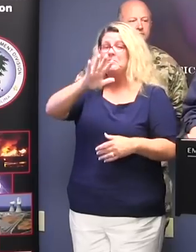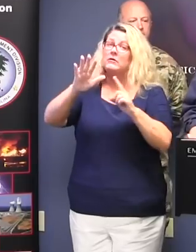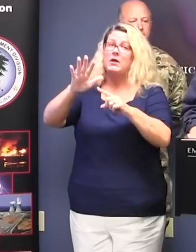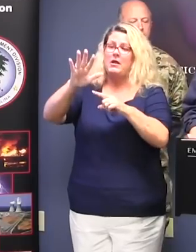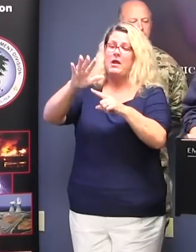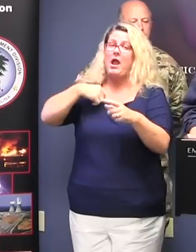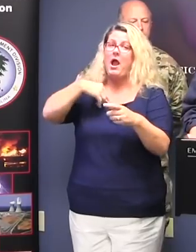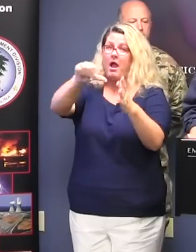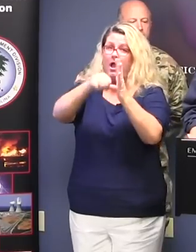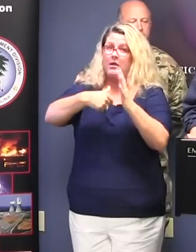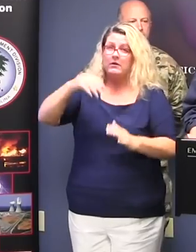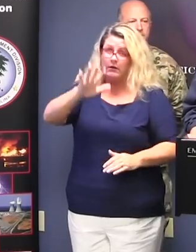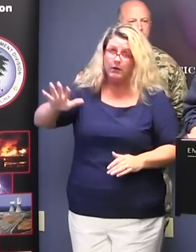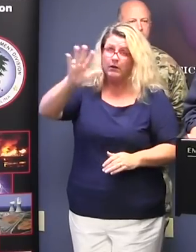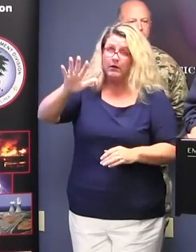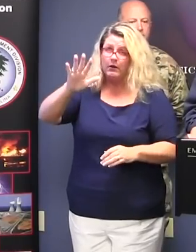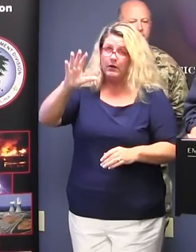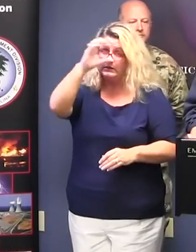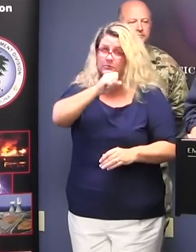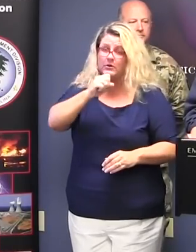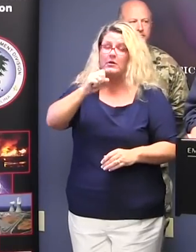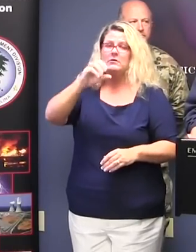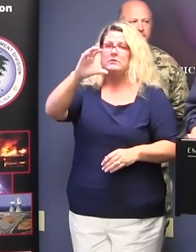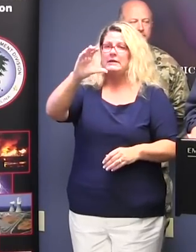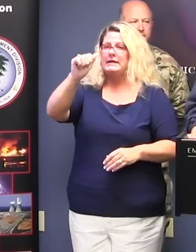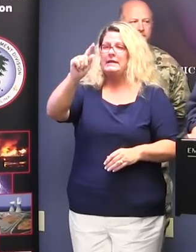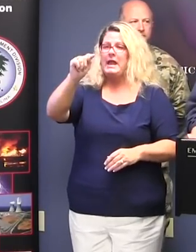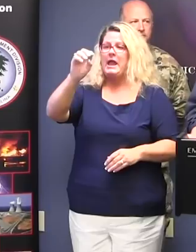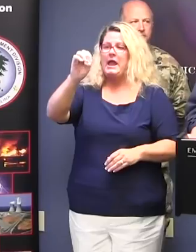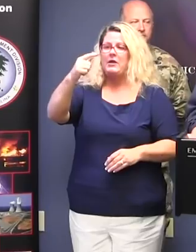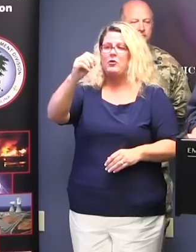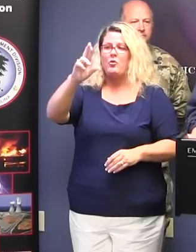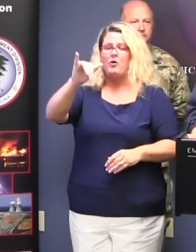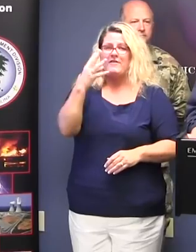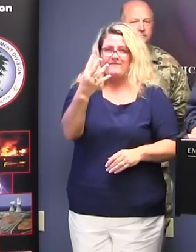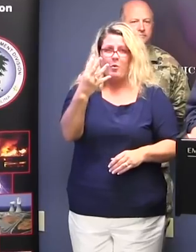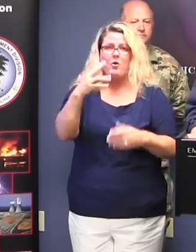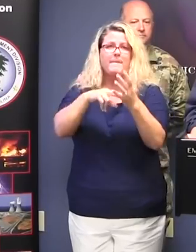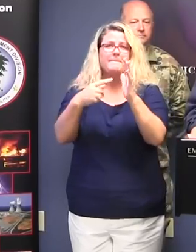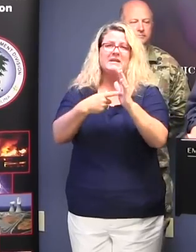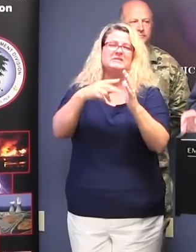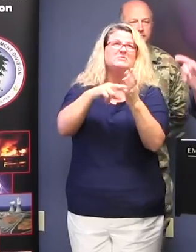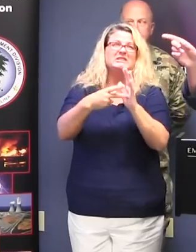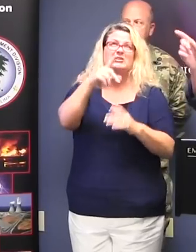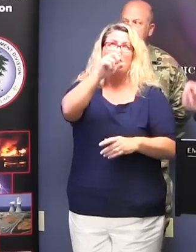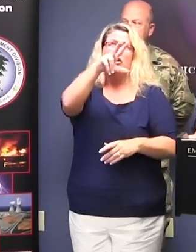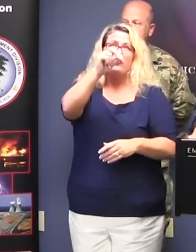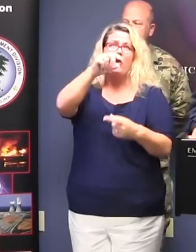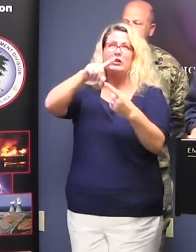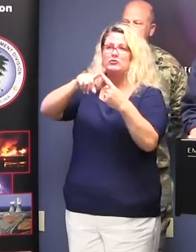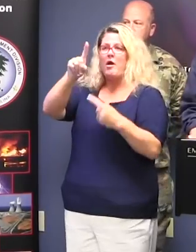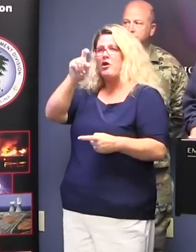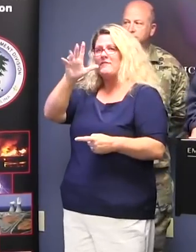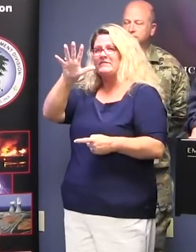an estimate, a Category 4 hurricane, which is between 130 and 156 miles an hour. You see the